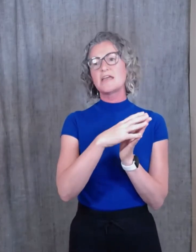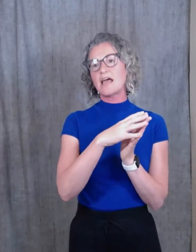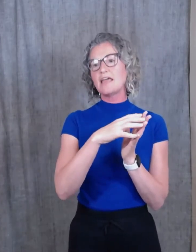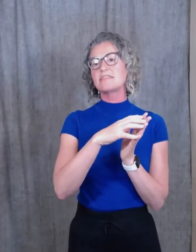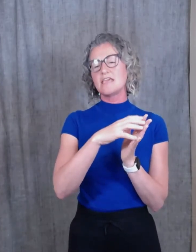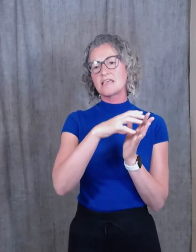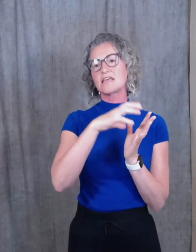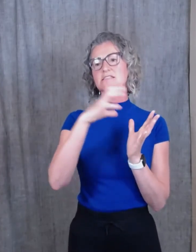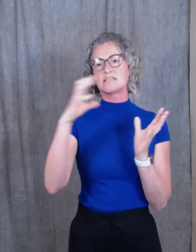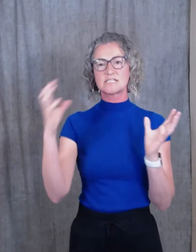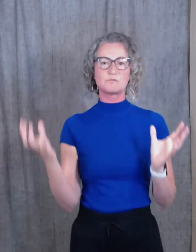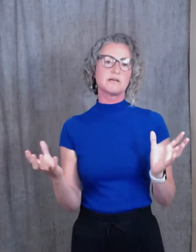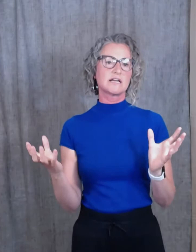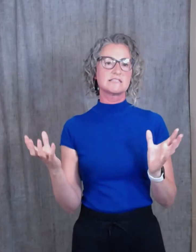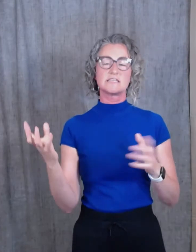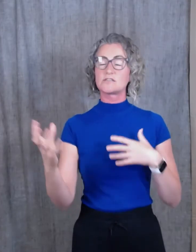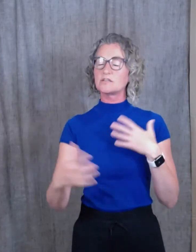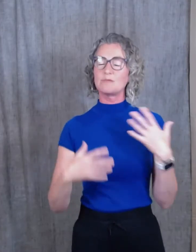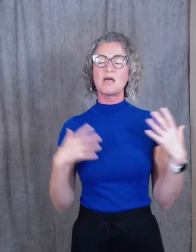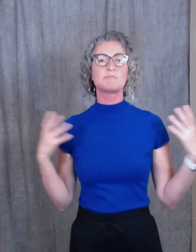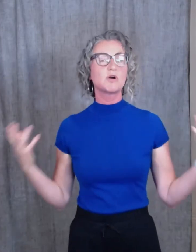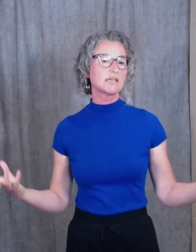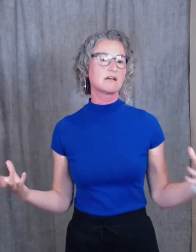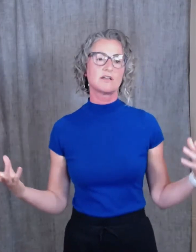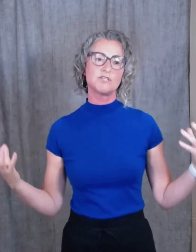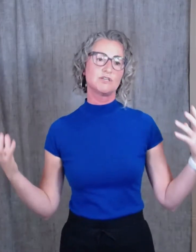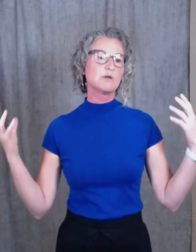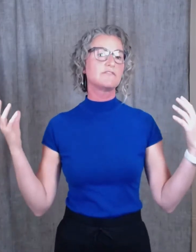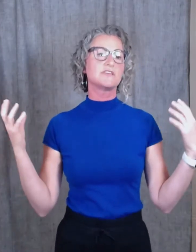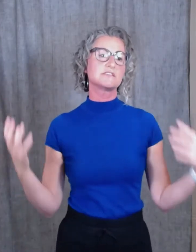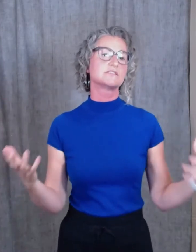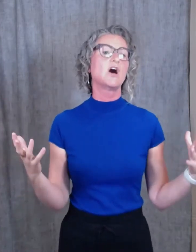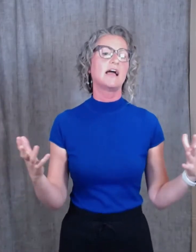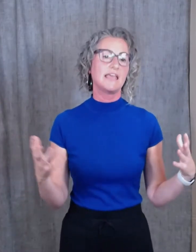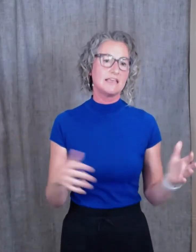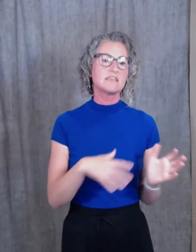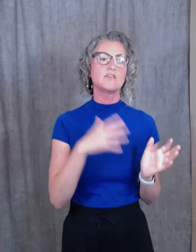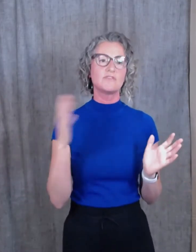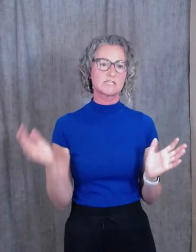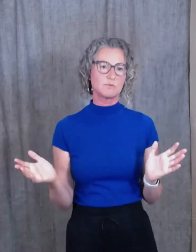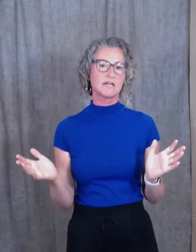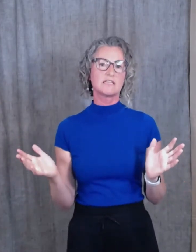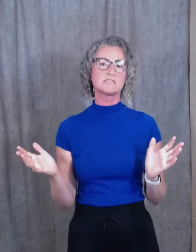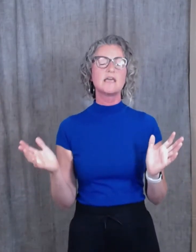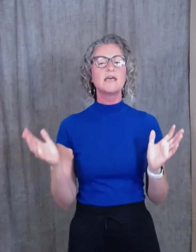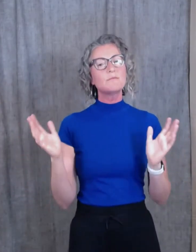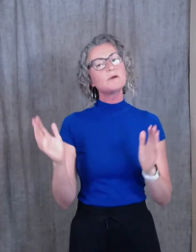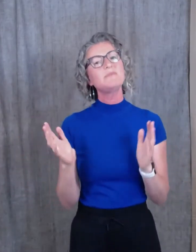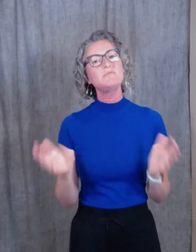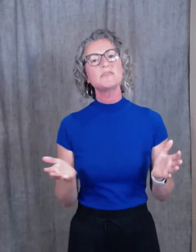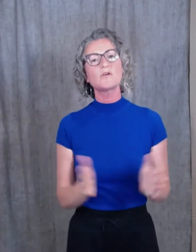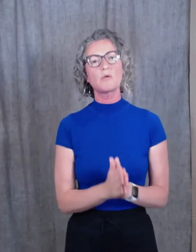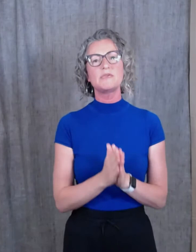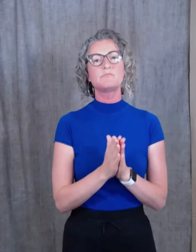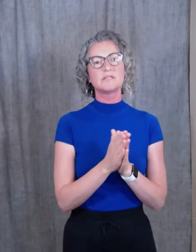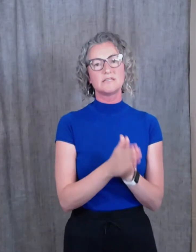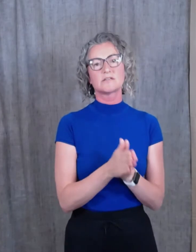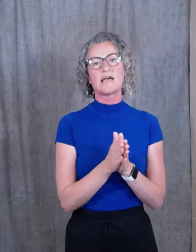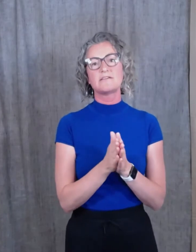I think it is an experience. And certainly, I'm not putting it on to you if this is not anything you've experienced. But maybe there are people in your life